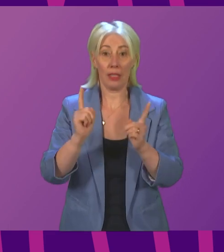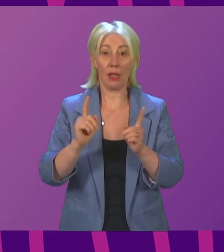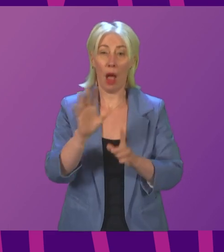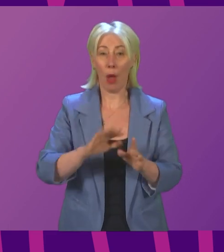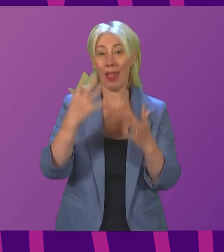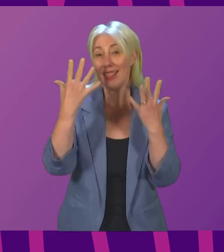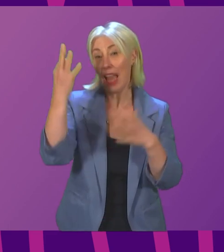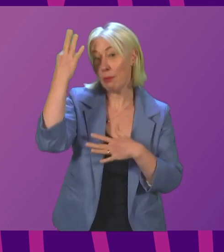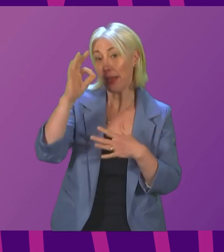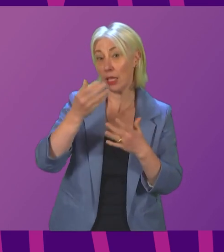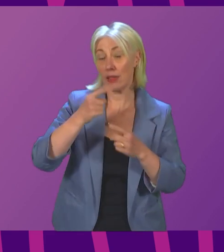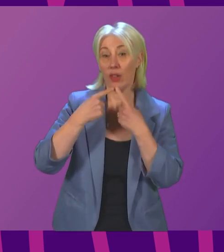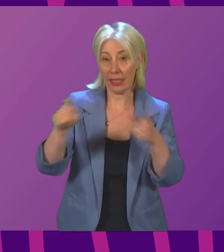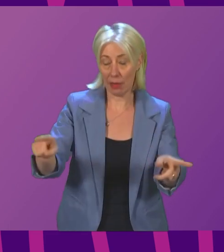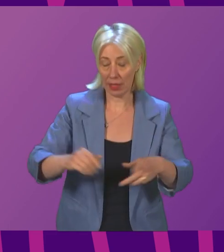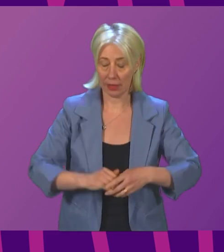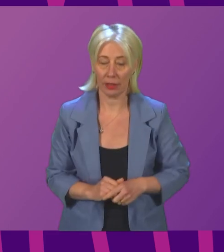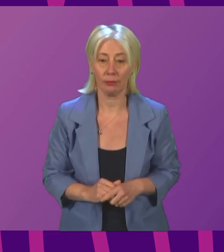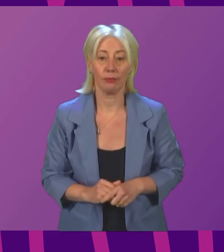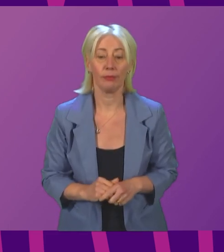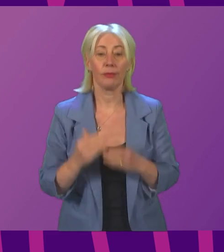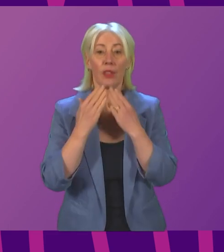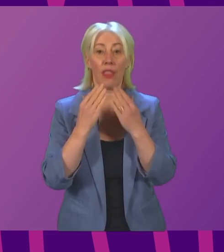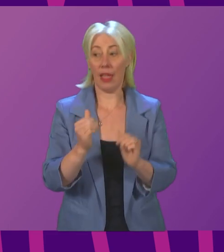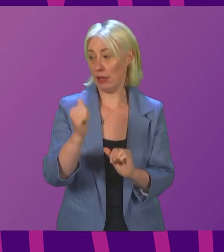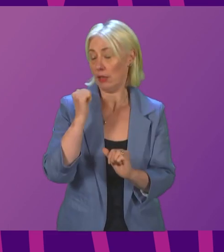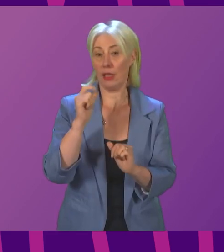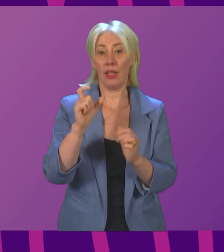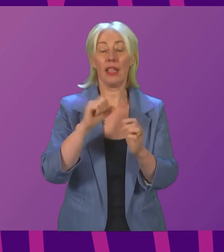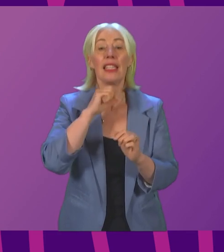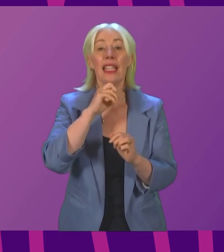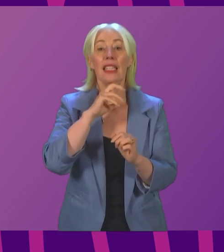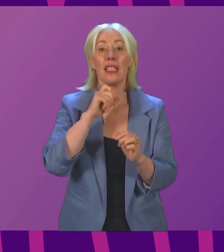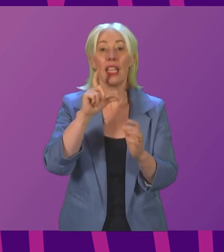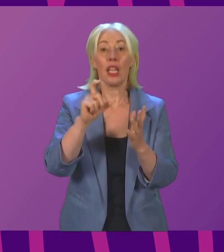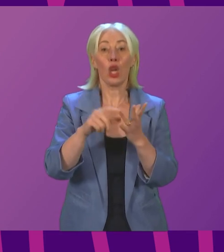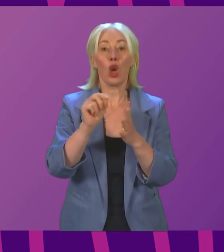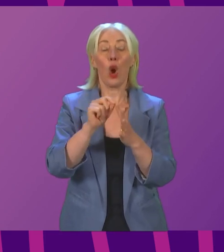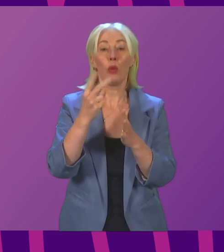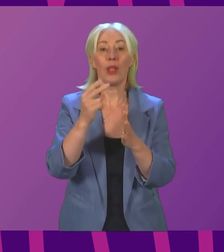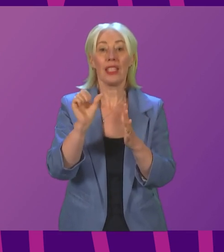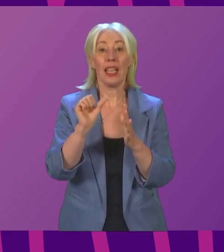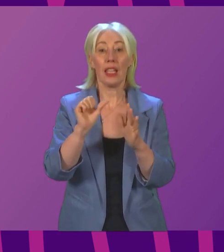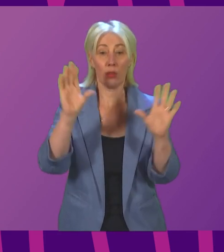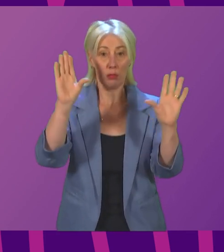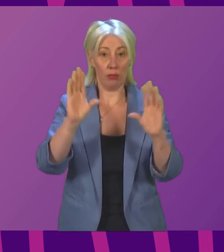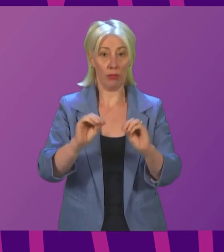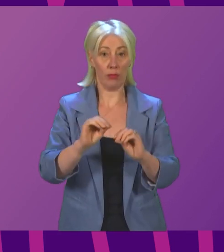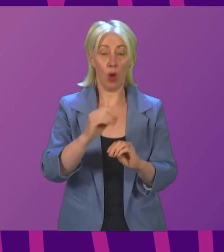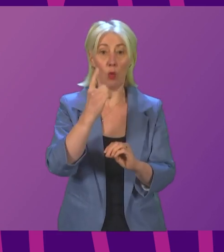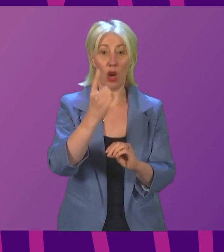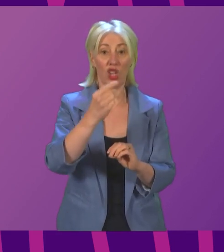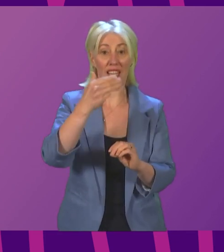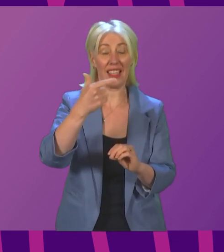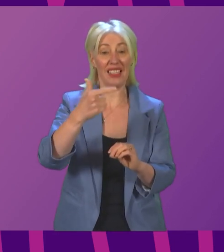around 10 minutes, please. Thanks, Presiding Officer. On Saturday, COP26 concluded with 197 countries adopting the